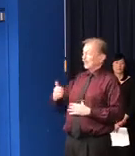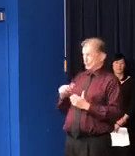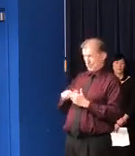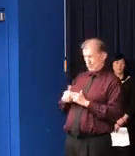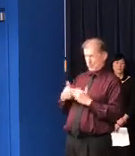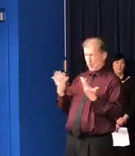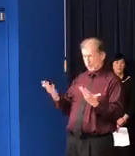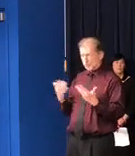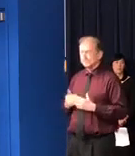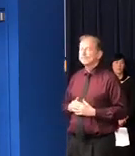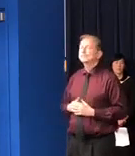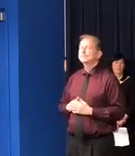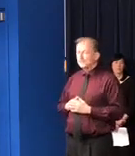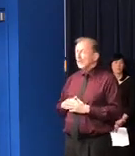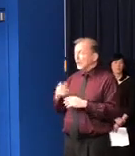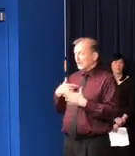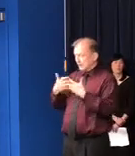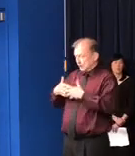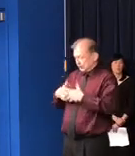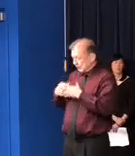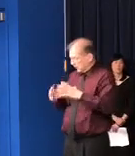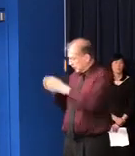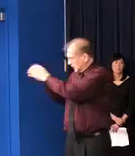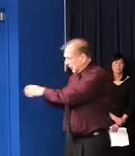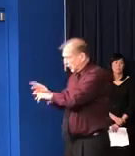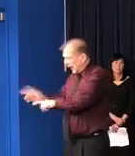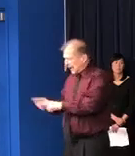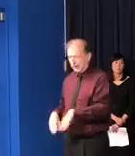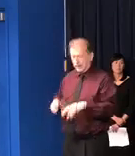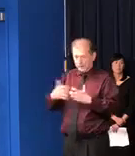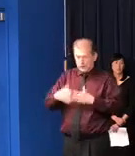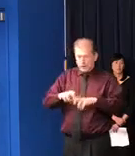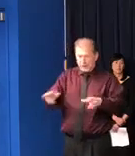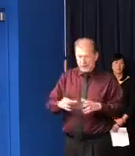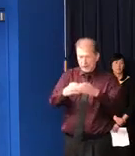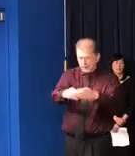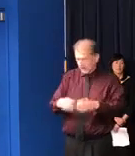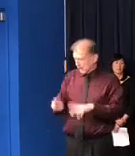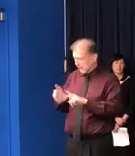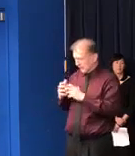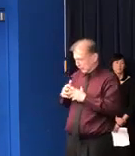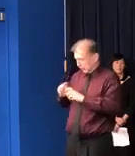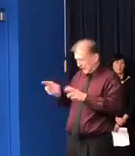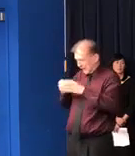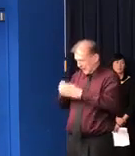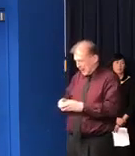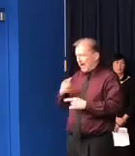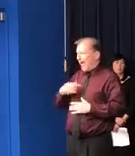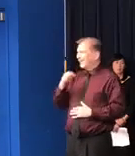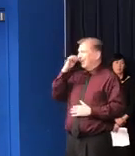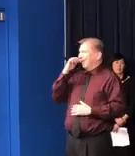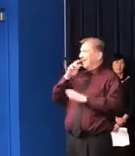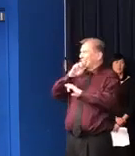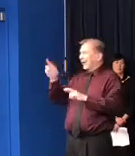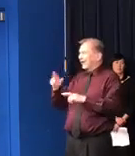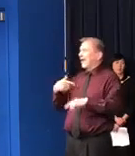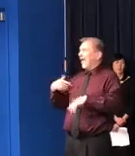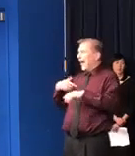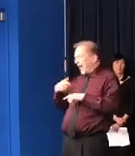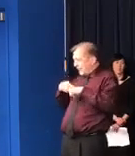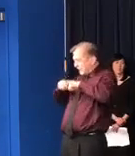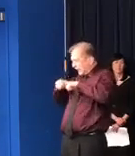And that is, you know, even if you buy more machines, even if you get the swabs, even if you get the viral transport media, even if you get the RNA extraction,